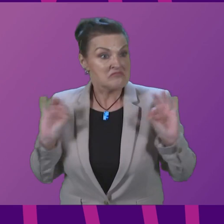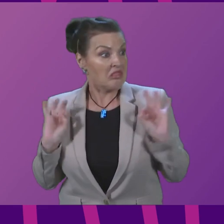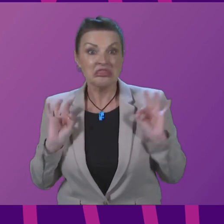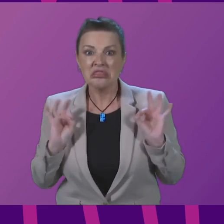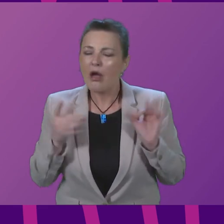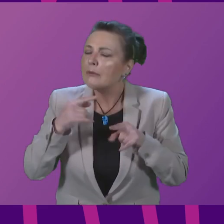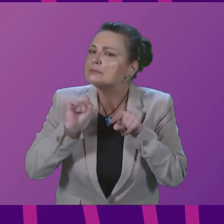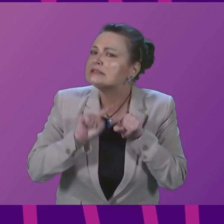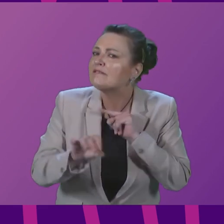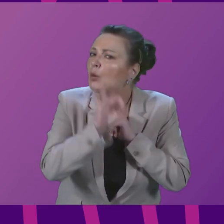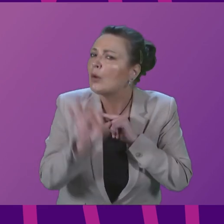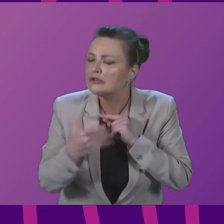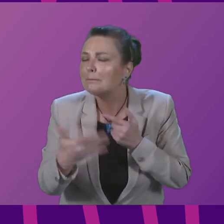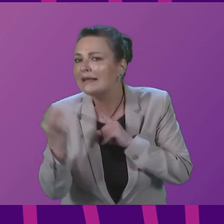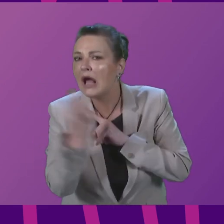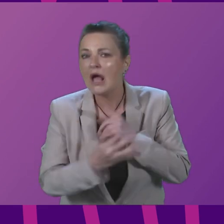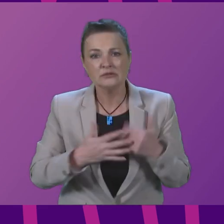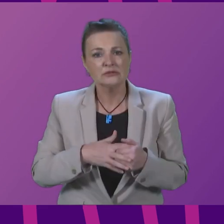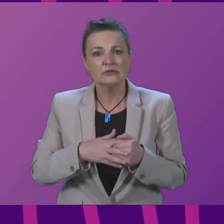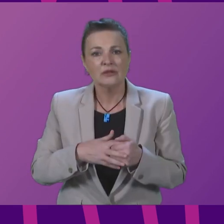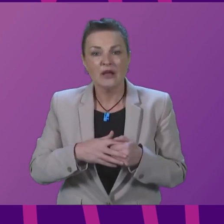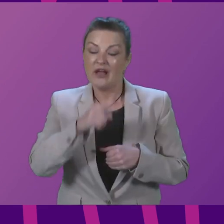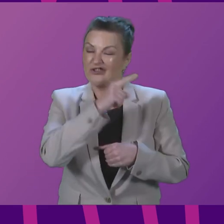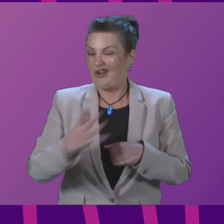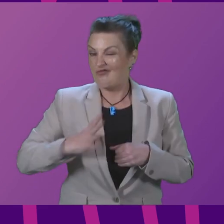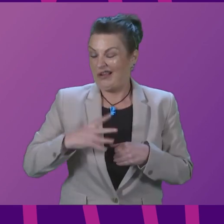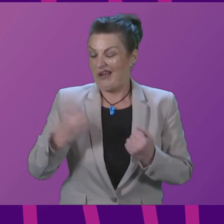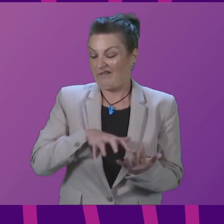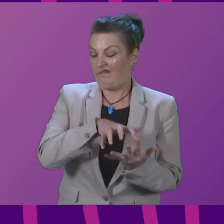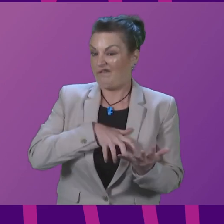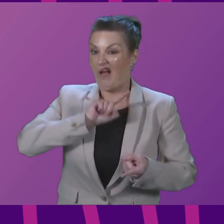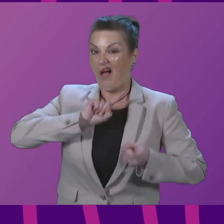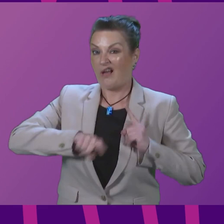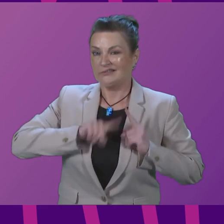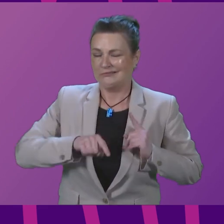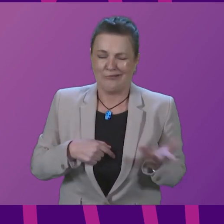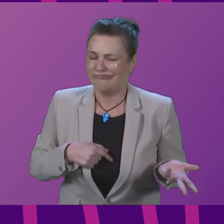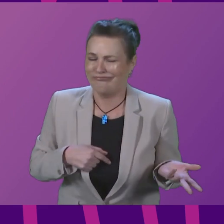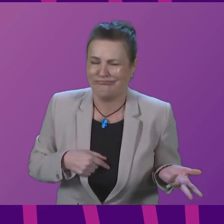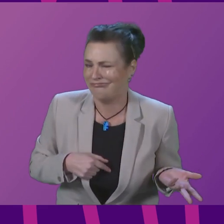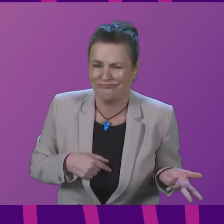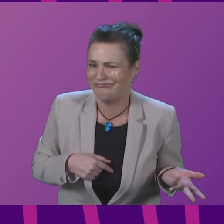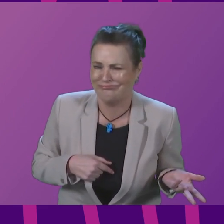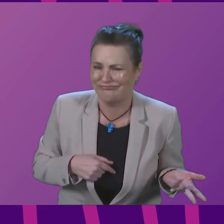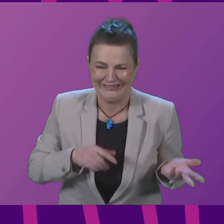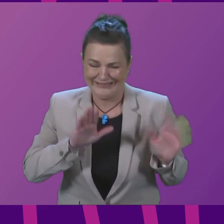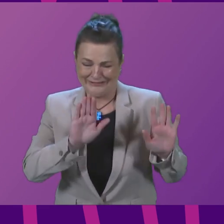about the specific question I asked. And her pre-prepared answers of what I might or might not have said don't really sit well.